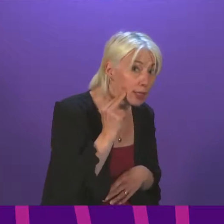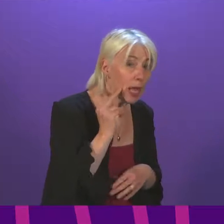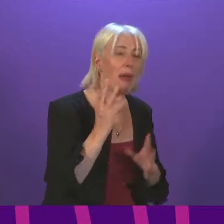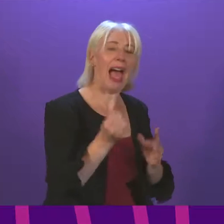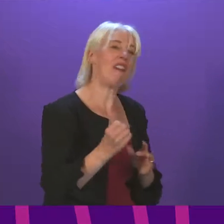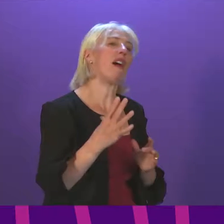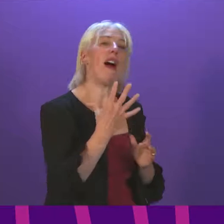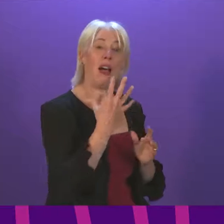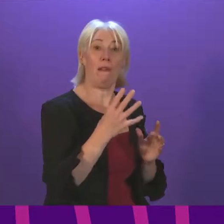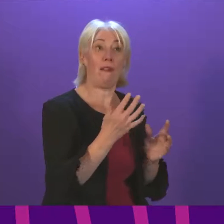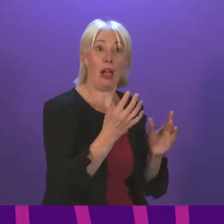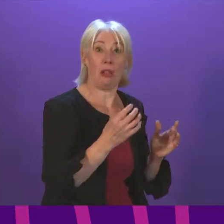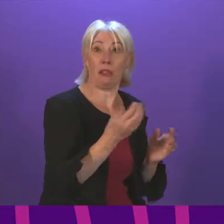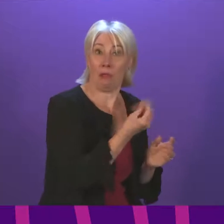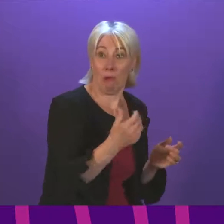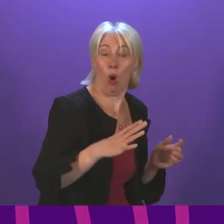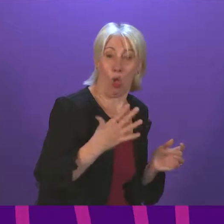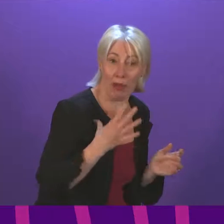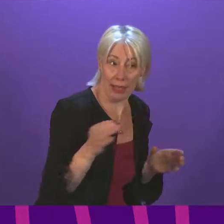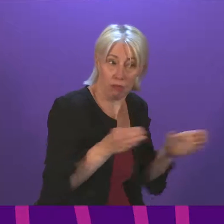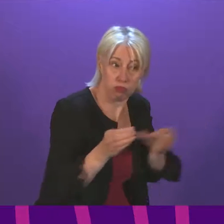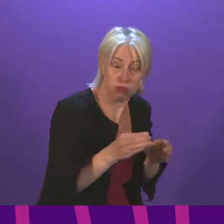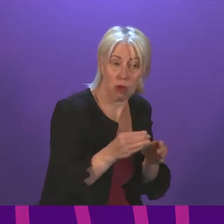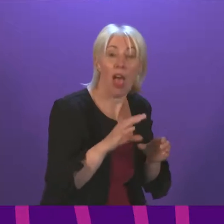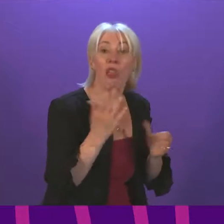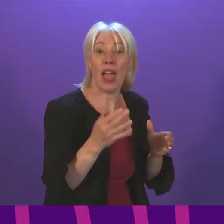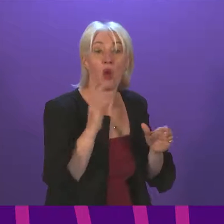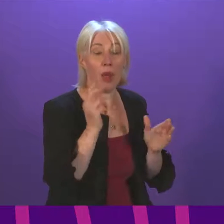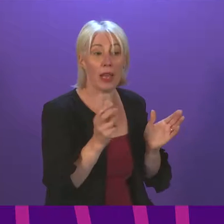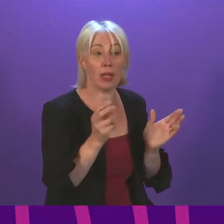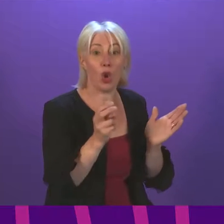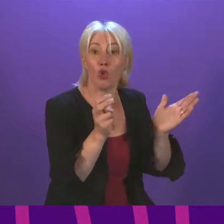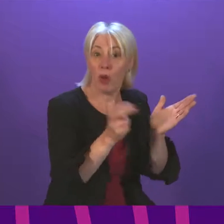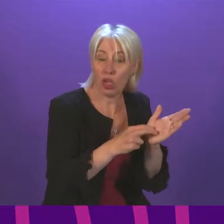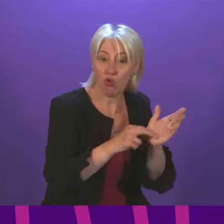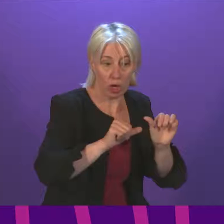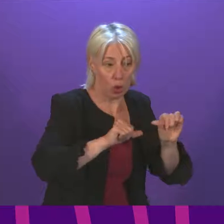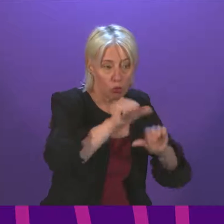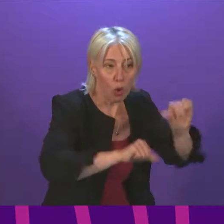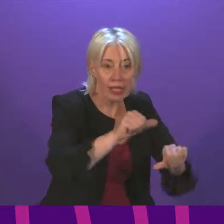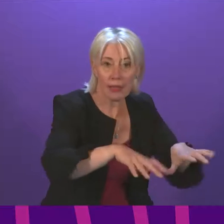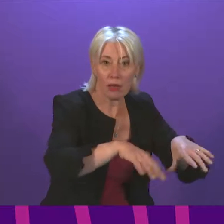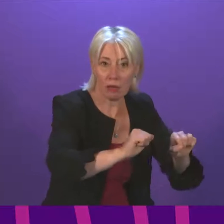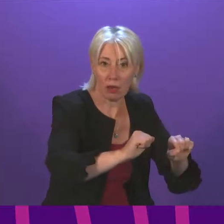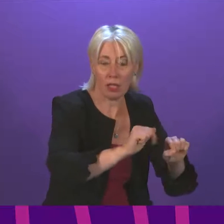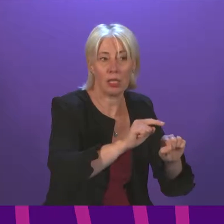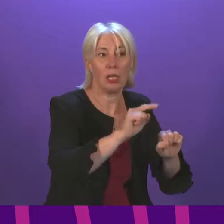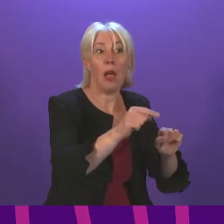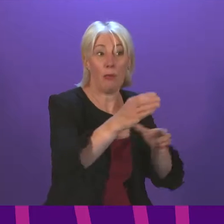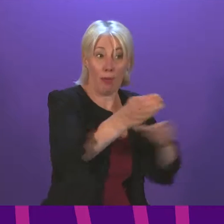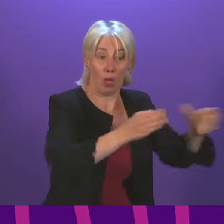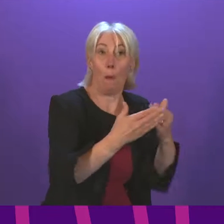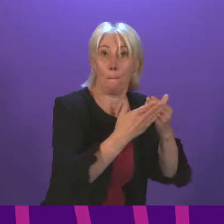post, and the remaining 97 will start as soon as the registration is processed and complete. So, like to place on record my thanks